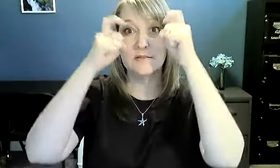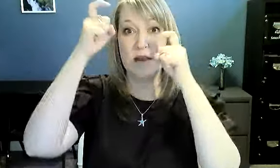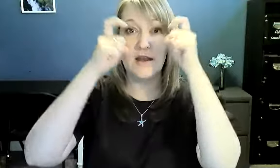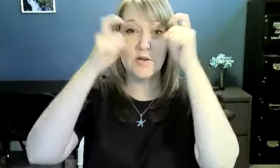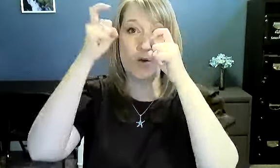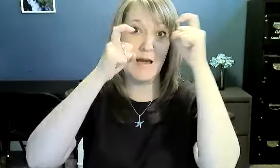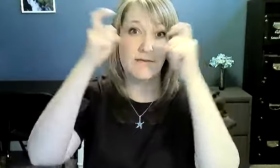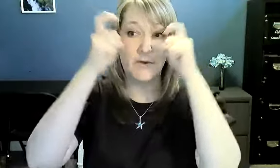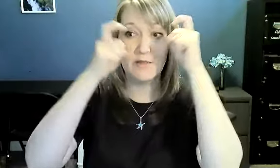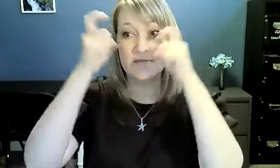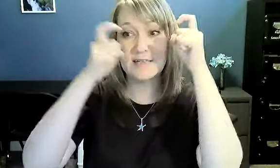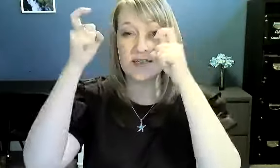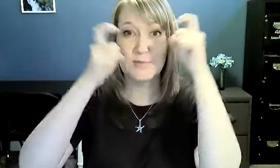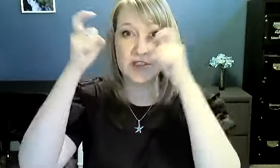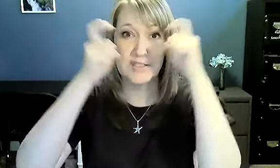and you go back and forth. That's expression.